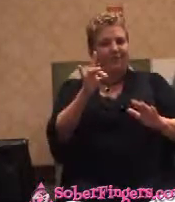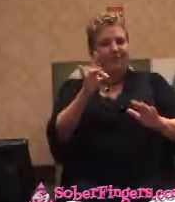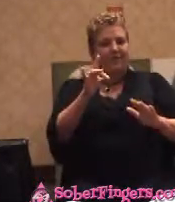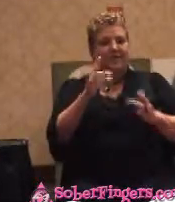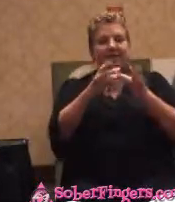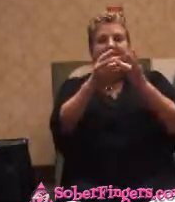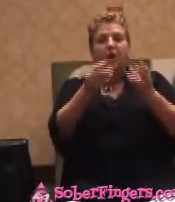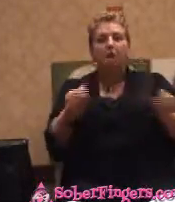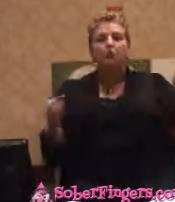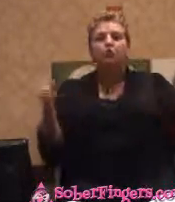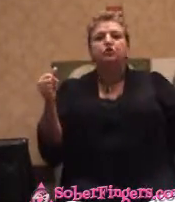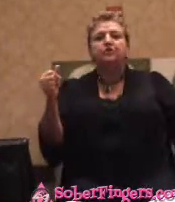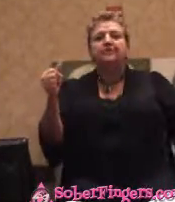It's called irresponsibility.